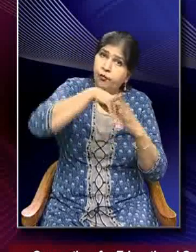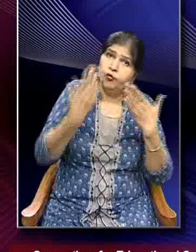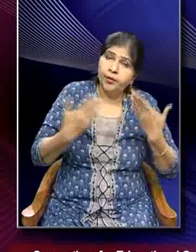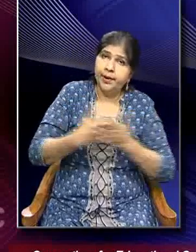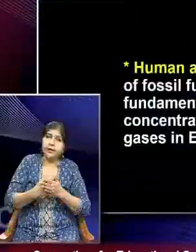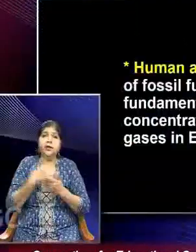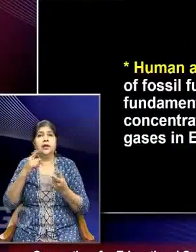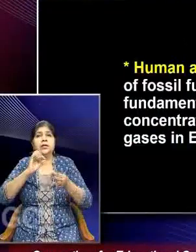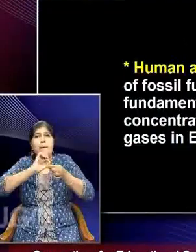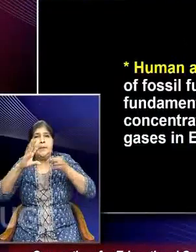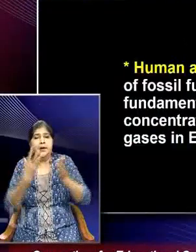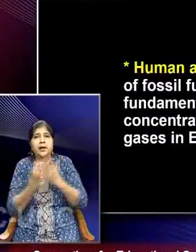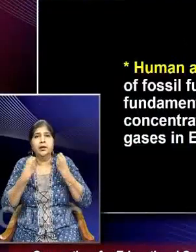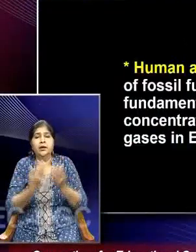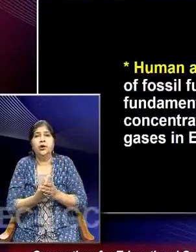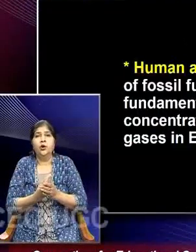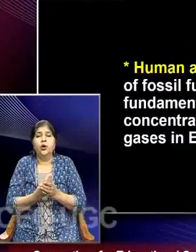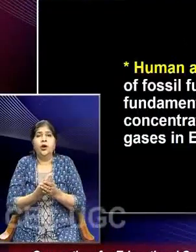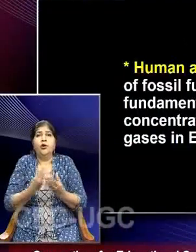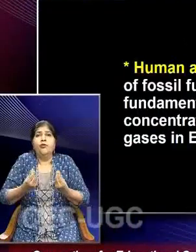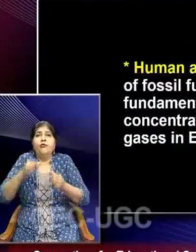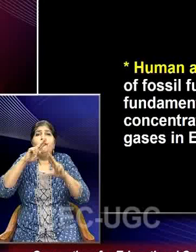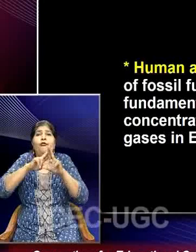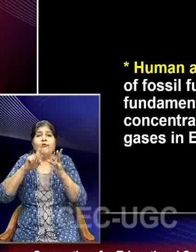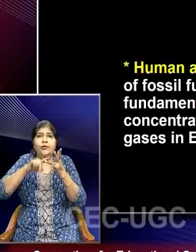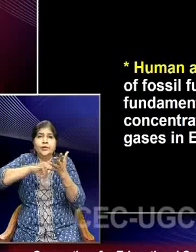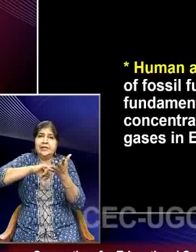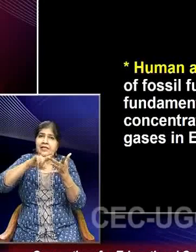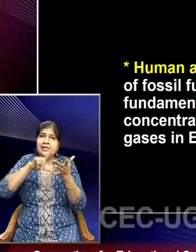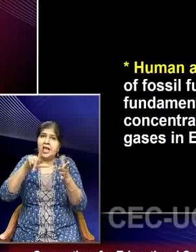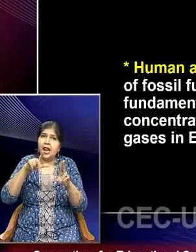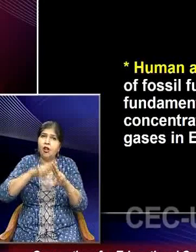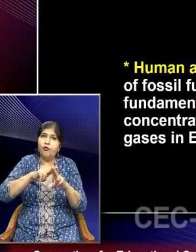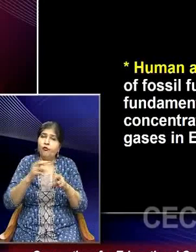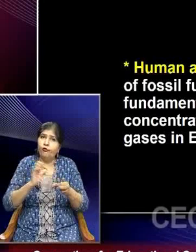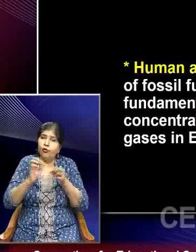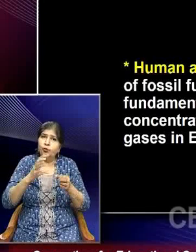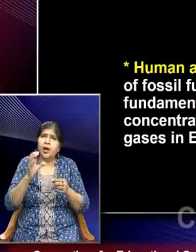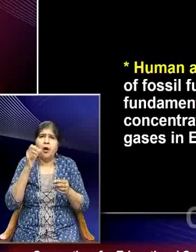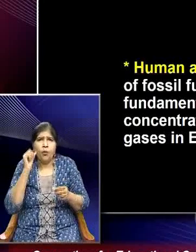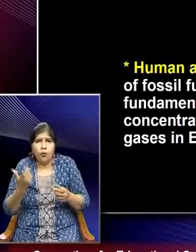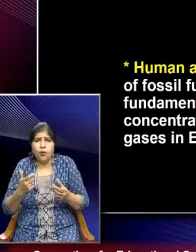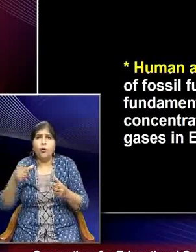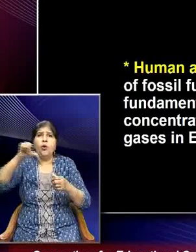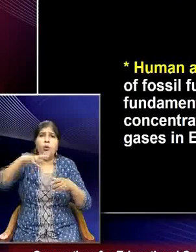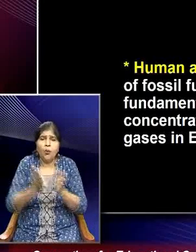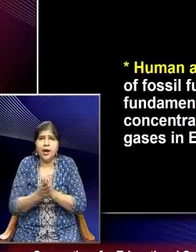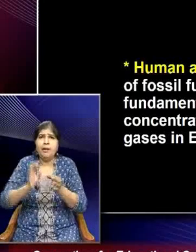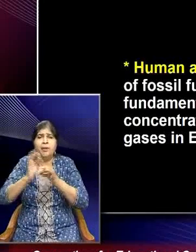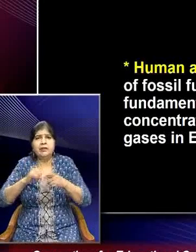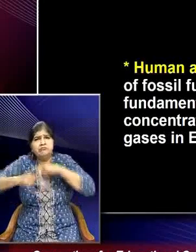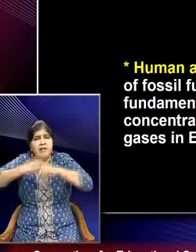burning of fossil fuels, which has fundamentally increased the